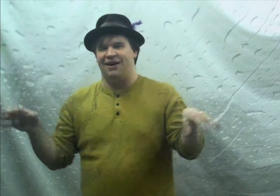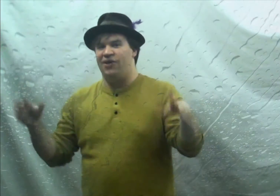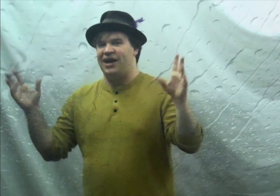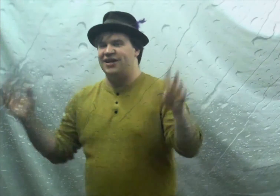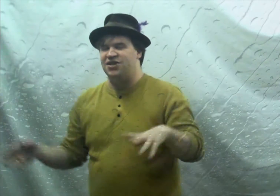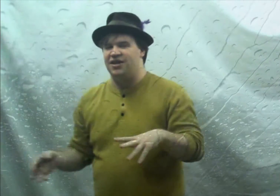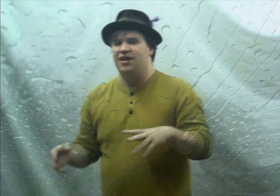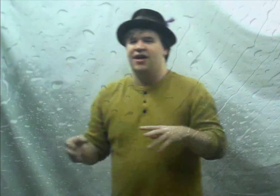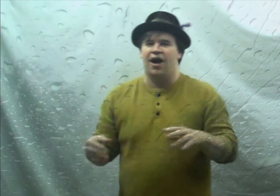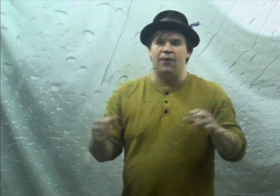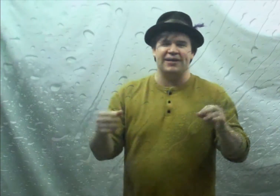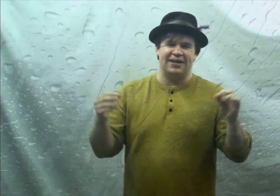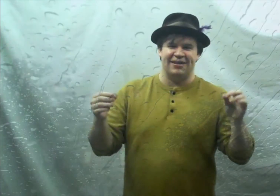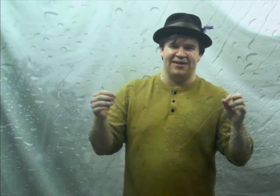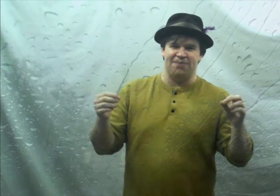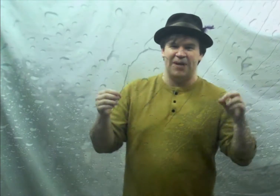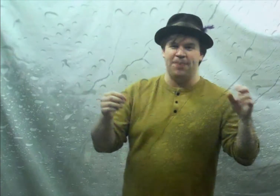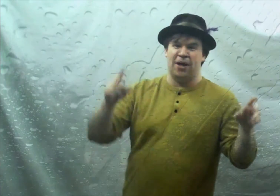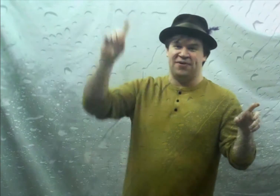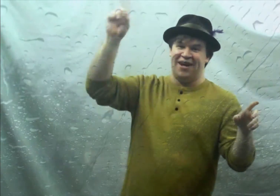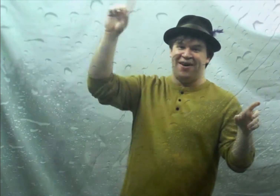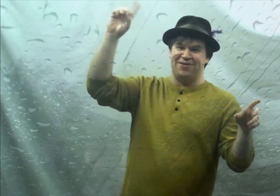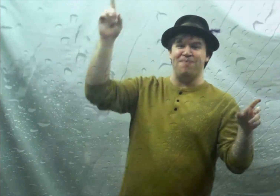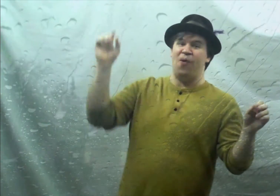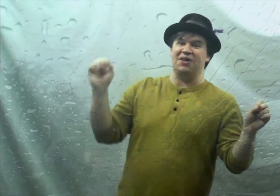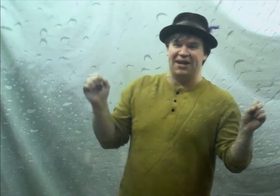all that kind of oh it's it's some people upstairs bowling